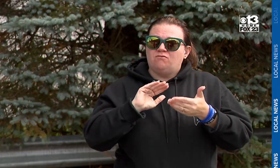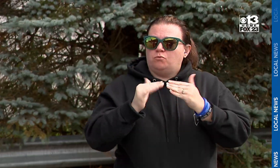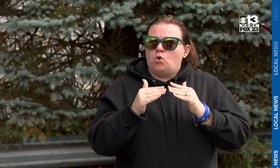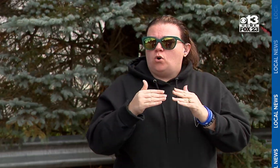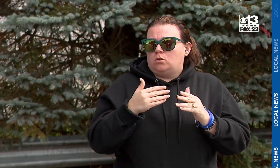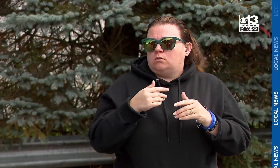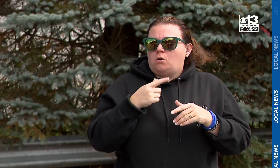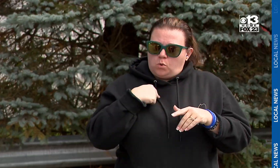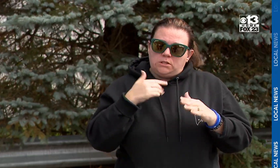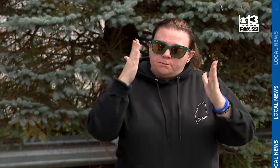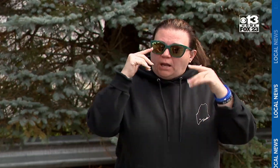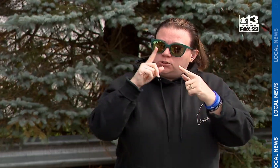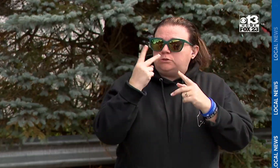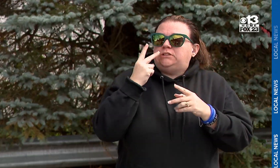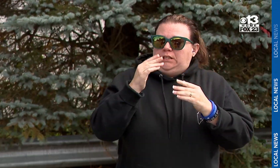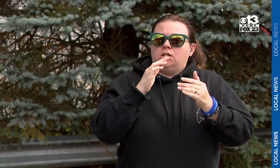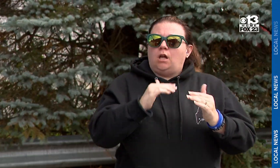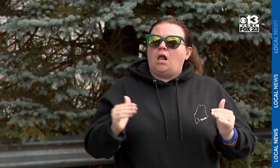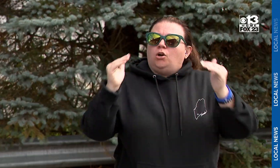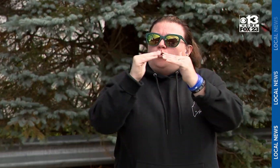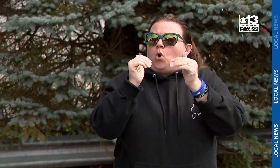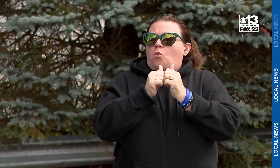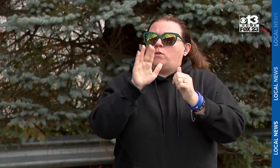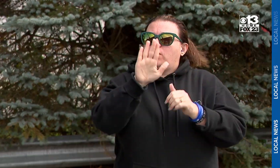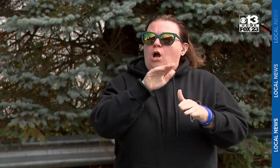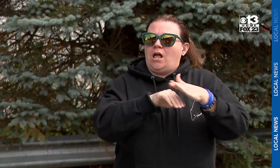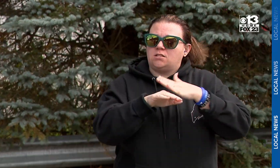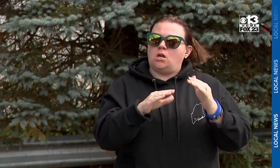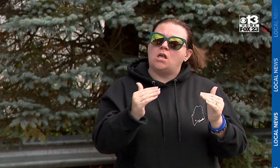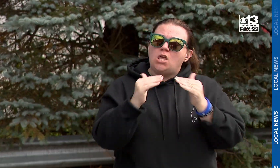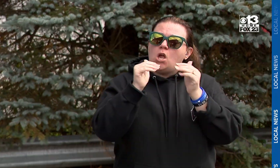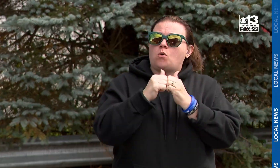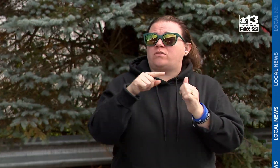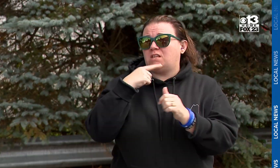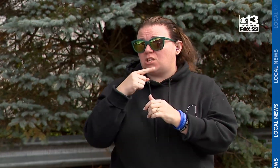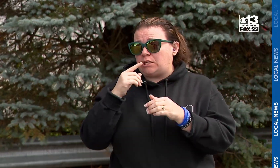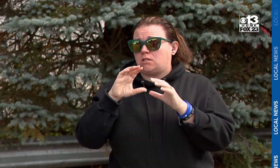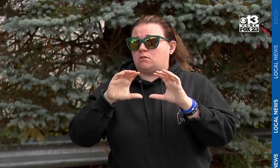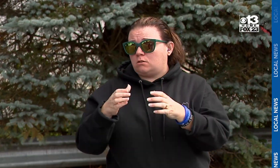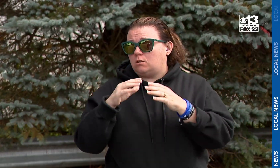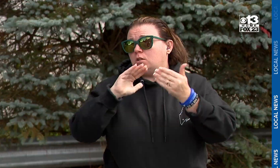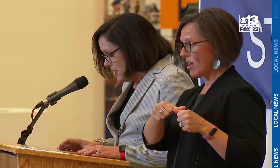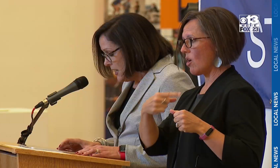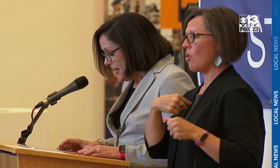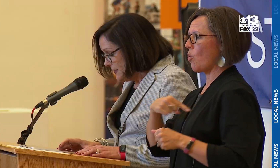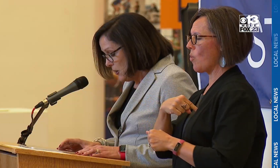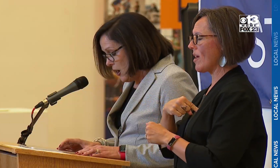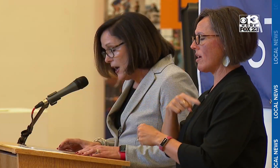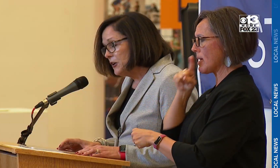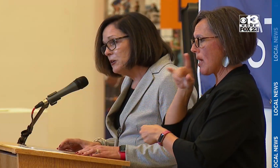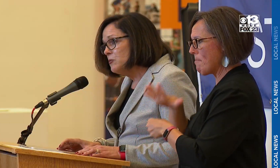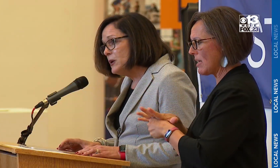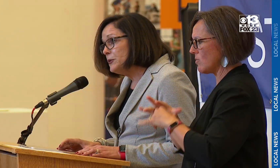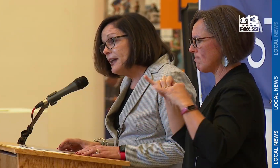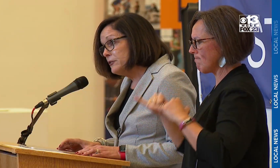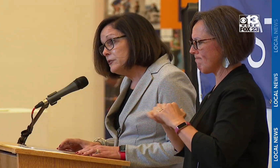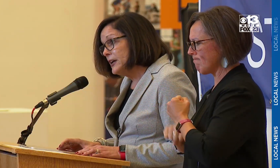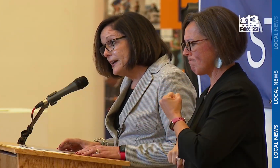hard of hearing community need to have equal access to that of people who can hear. In their honor, we will never forget.